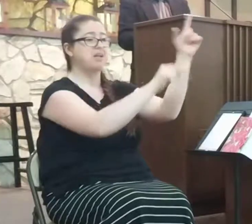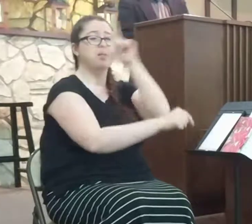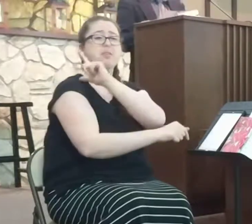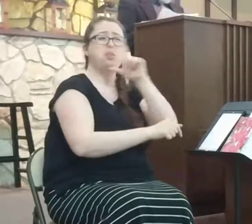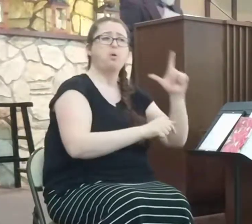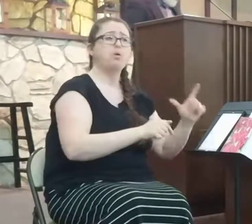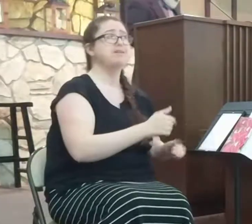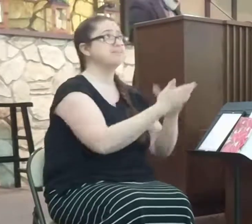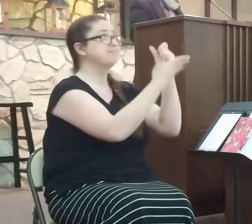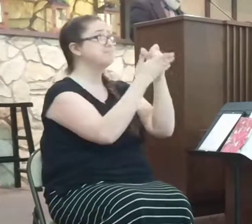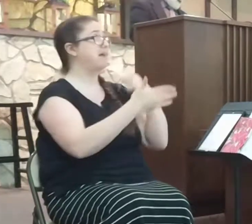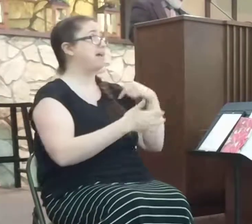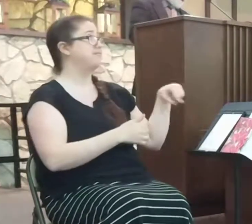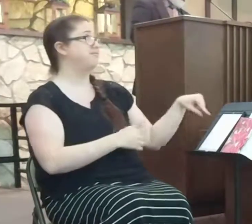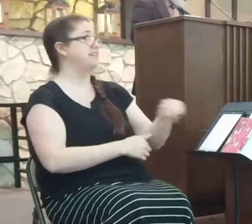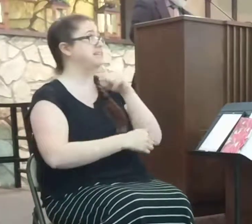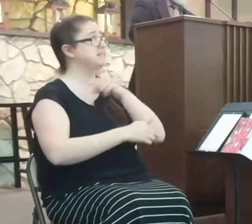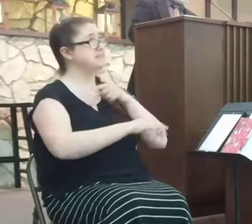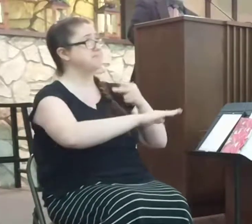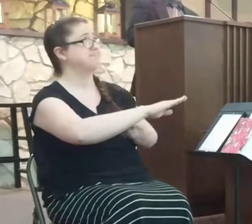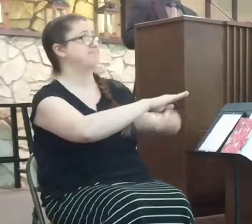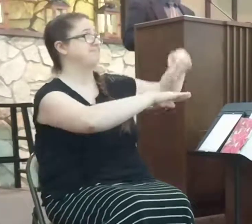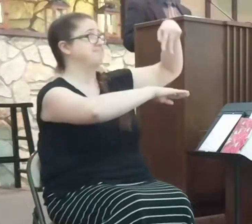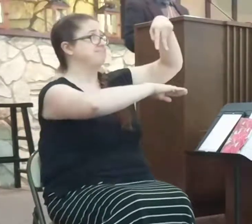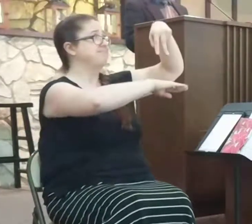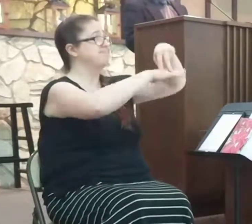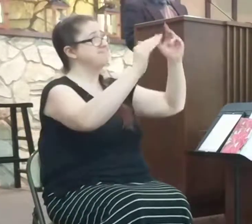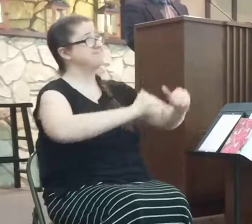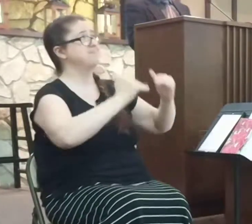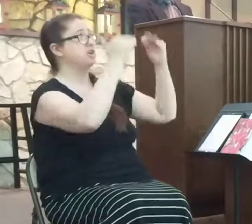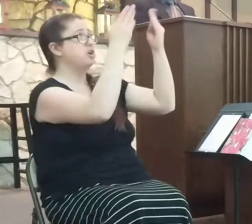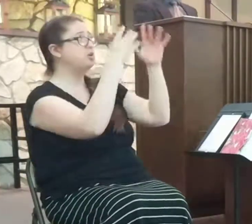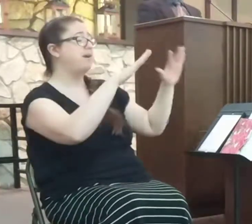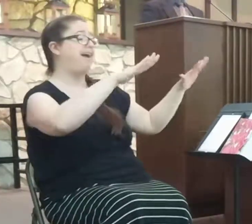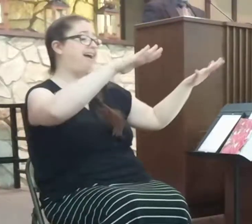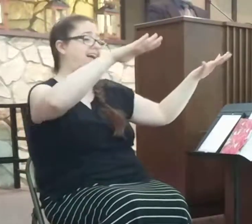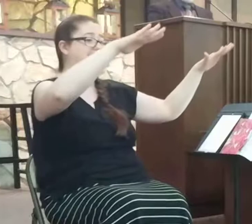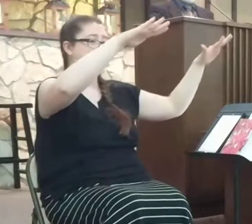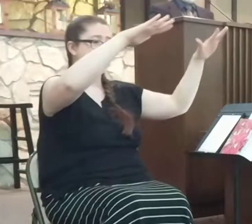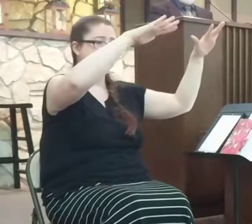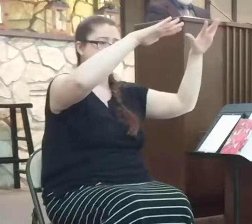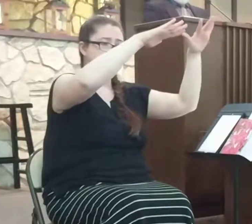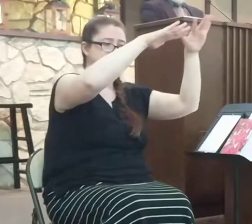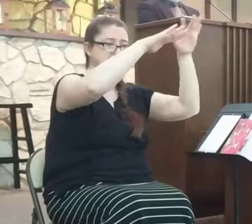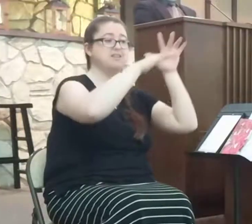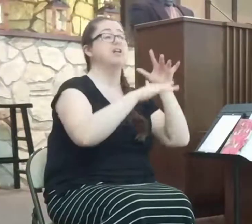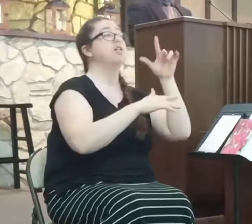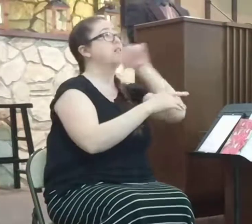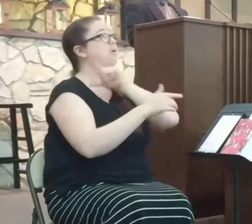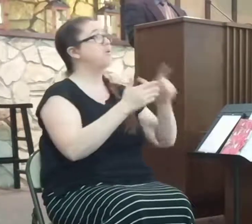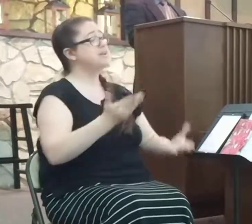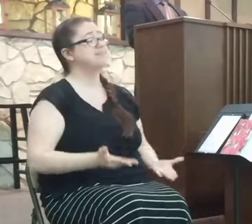Lord, plant my feet on higher ground. Lord, lift me